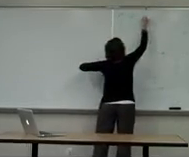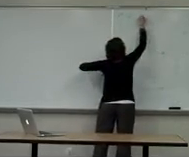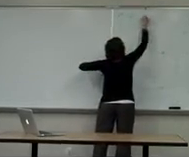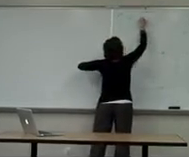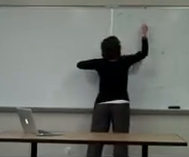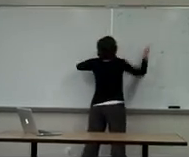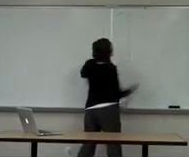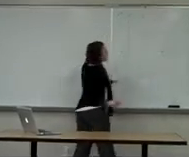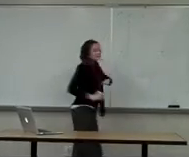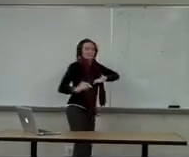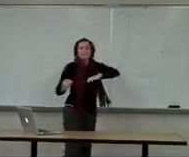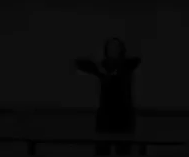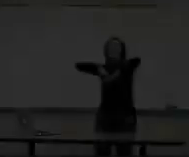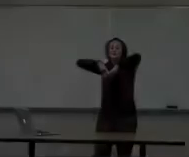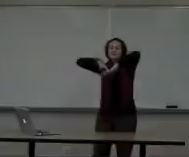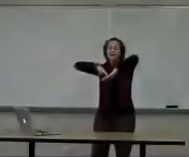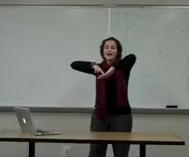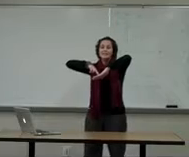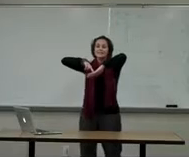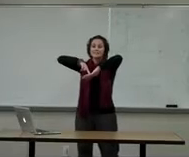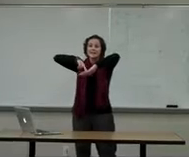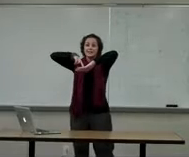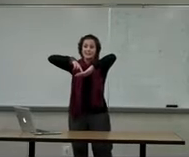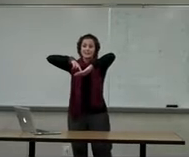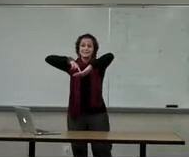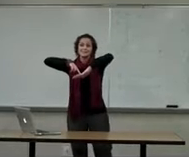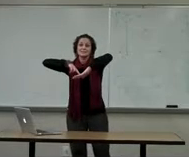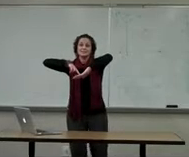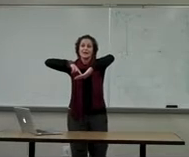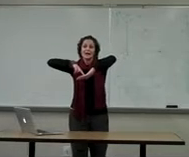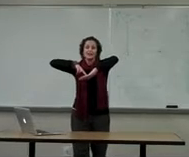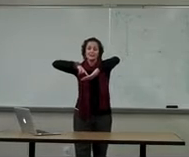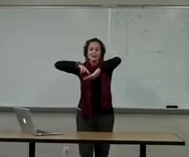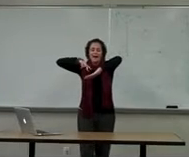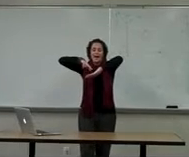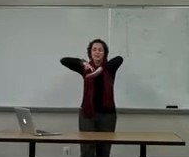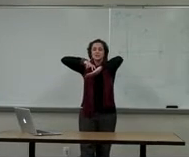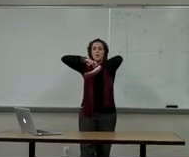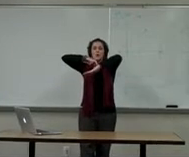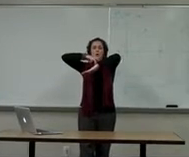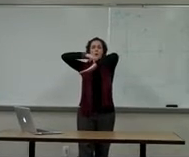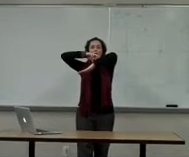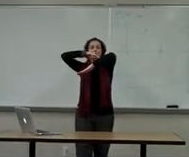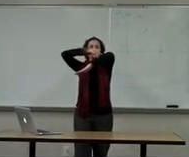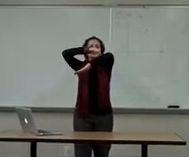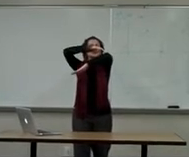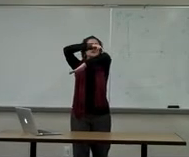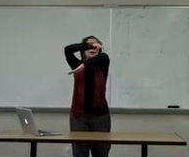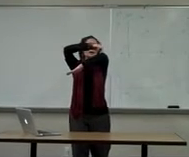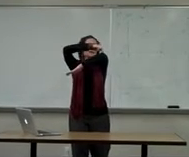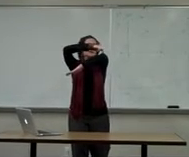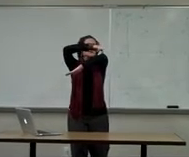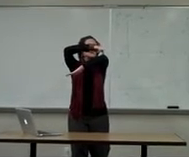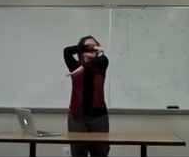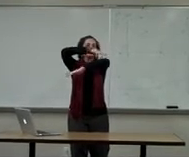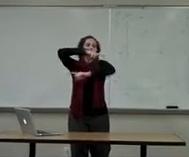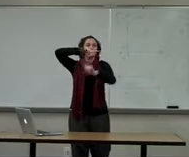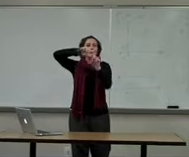right. If the line is like this, okay, and Joe walks to the right, the